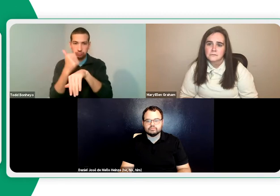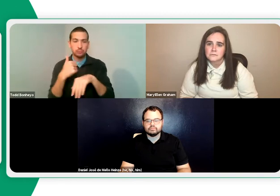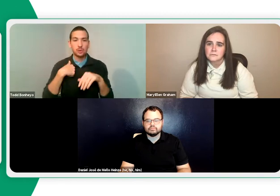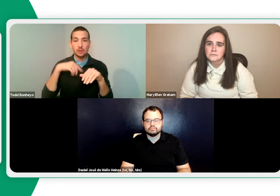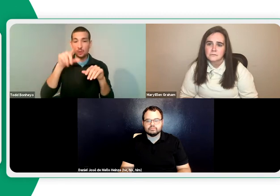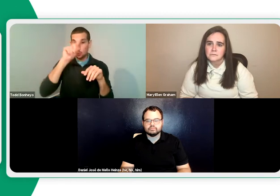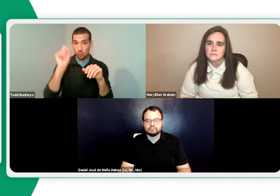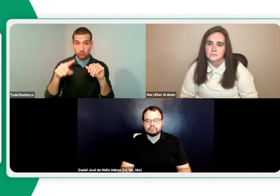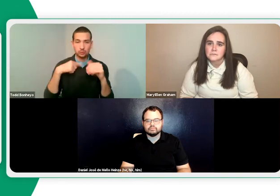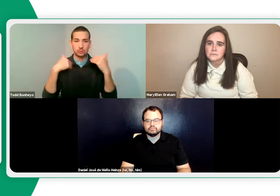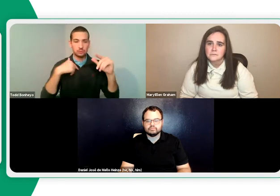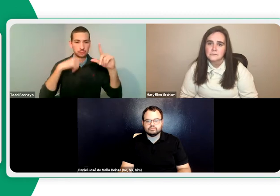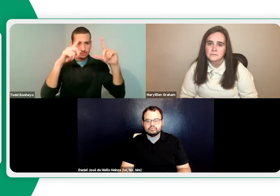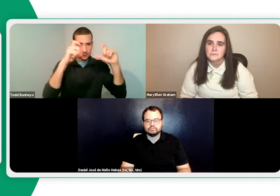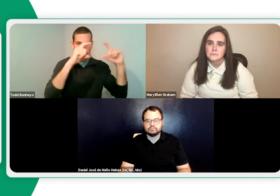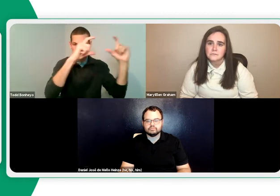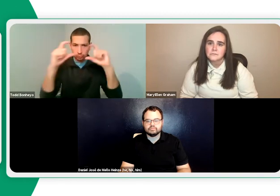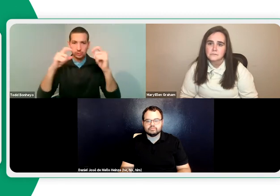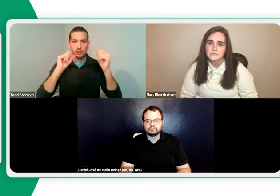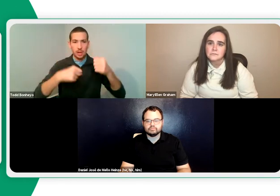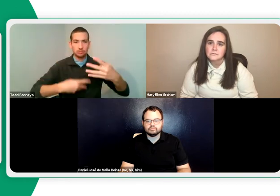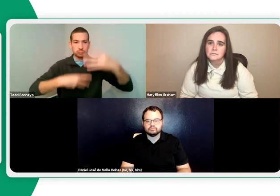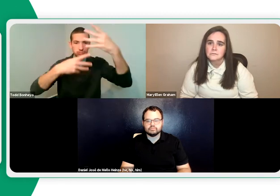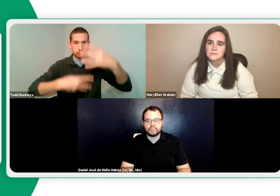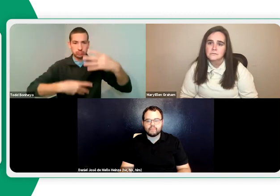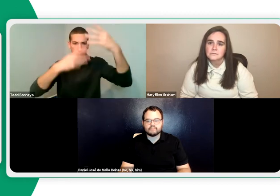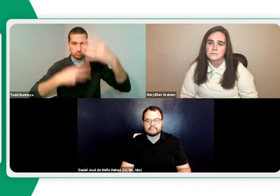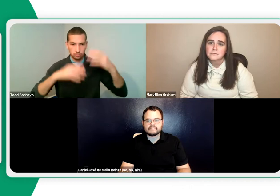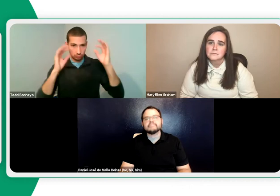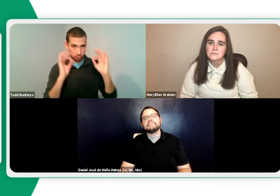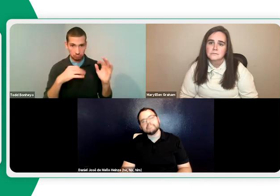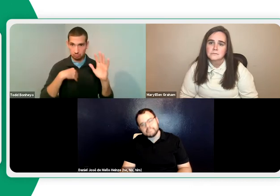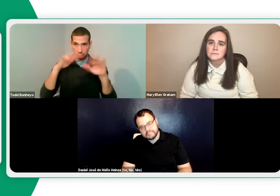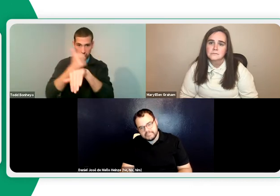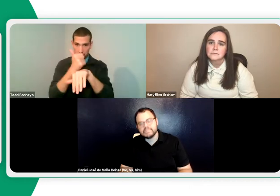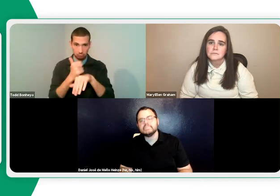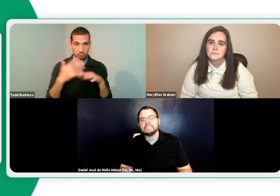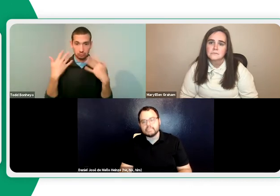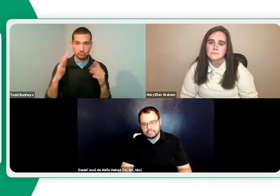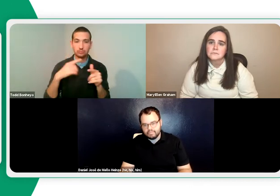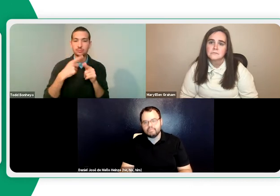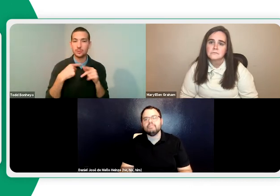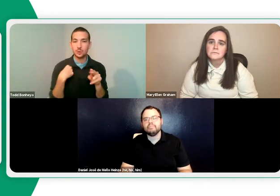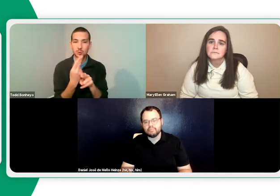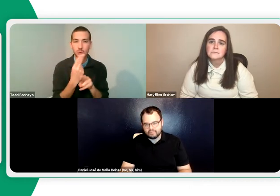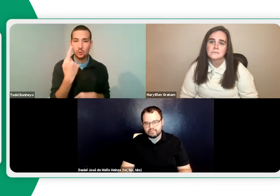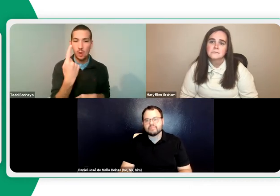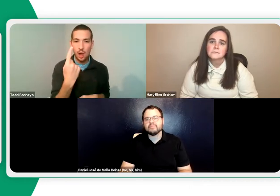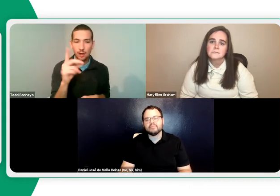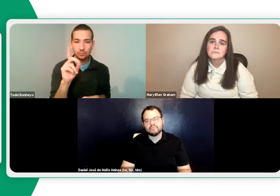The reason I do Word is that I take screenshots of my questions,